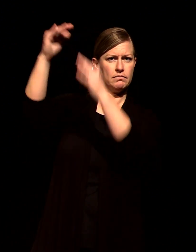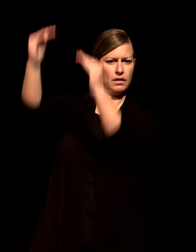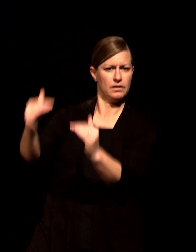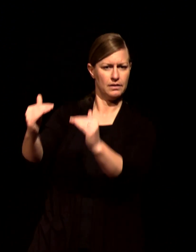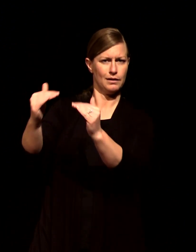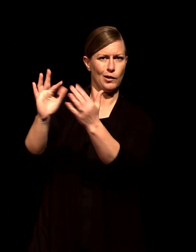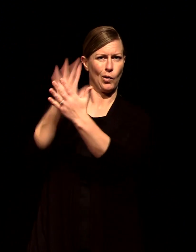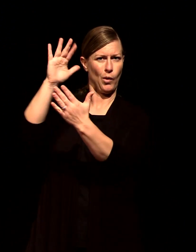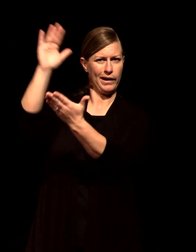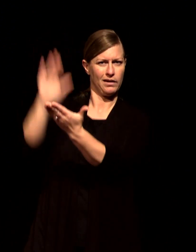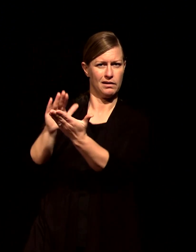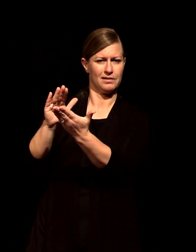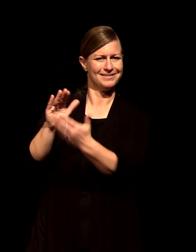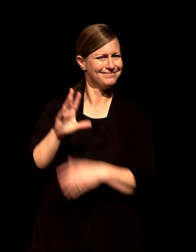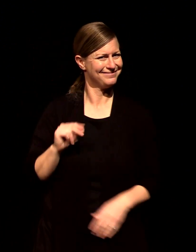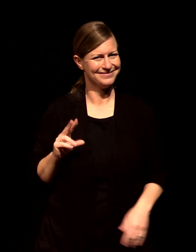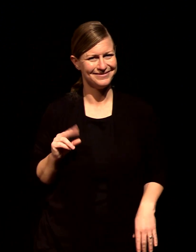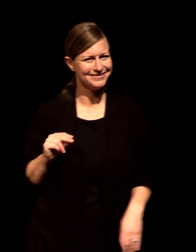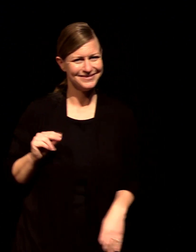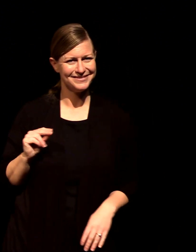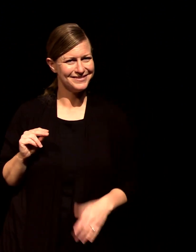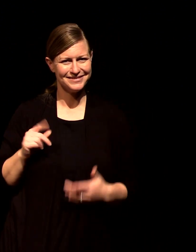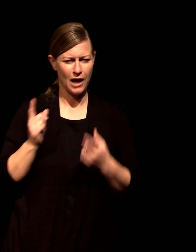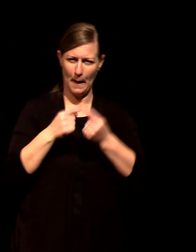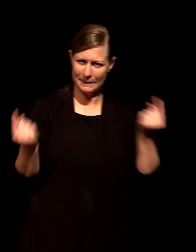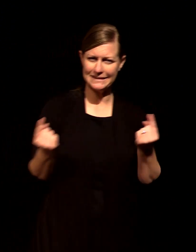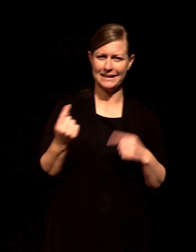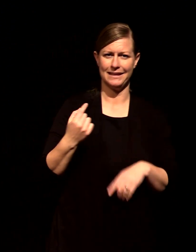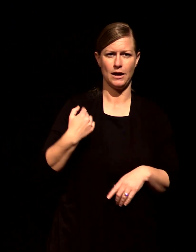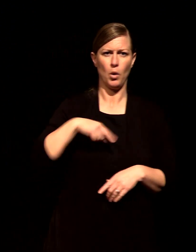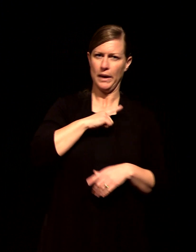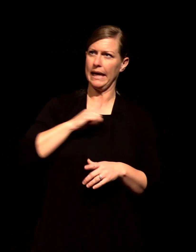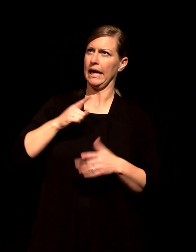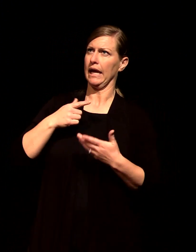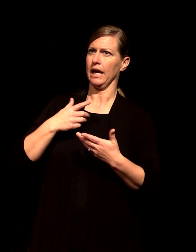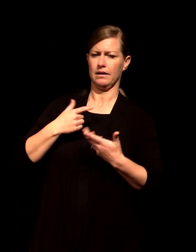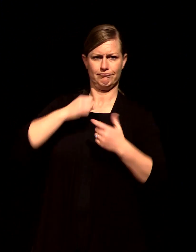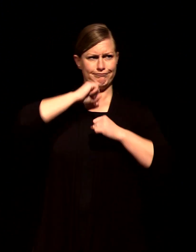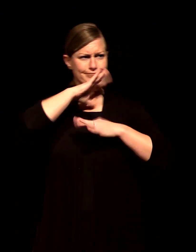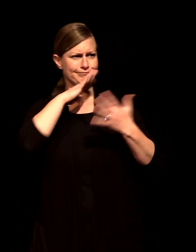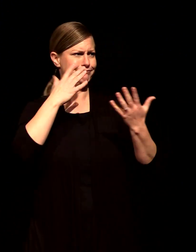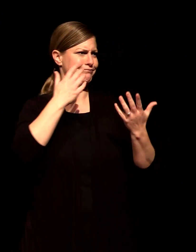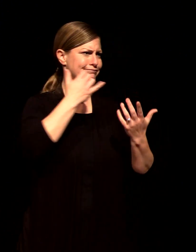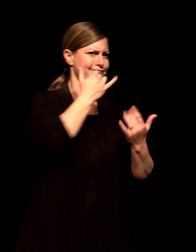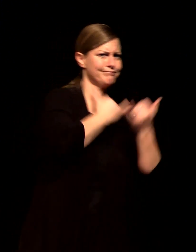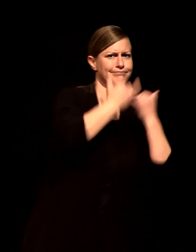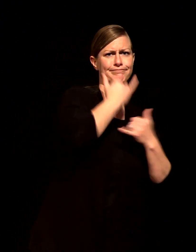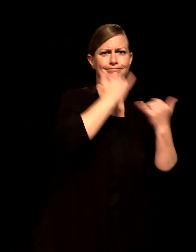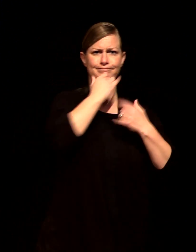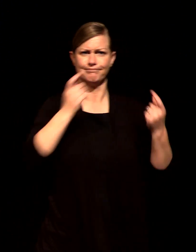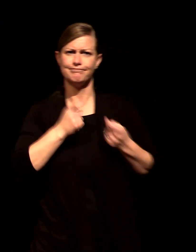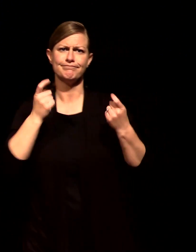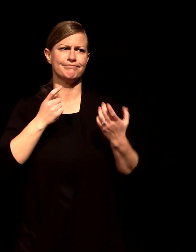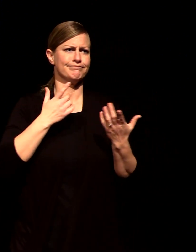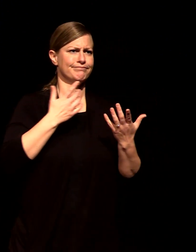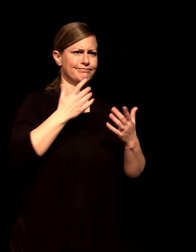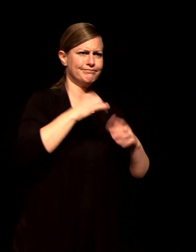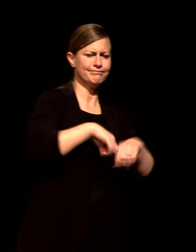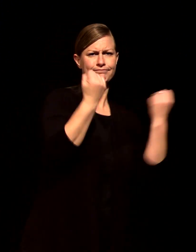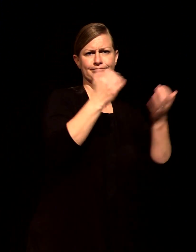filled up all the more by our coming to him our mistakes do not diminish his mercy we